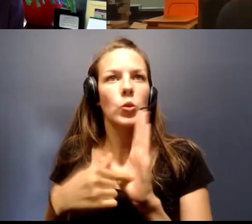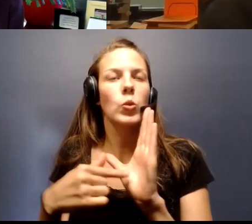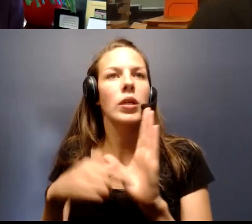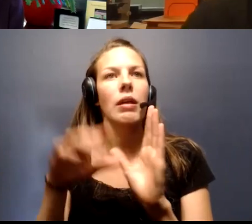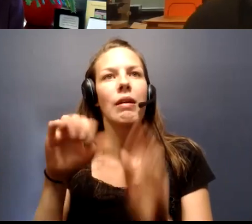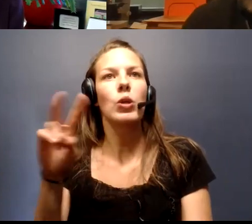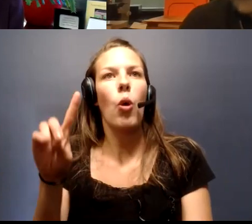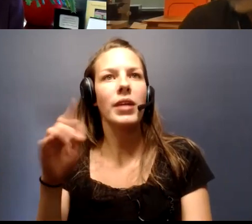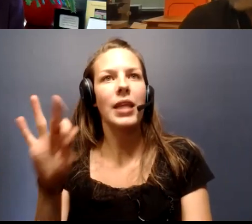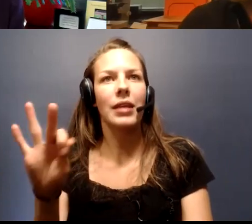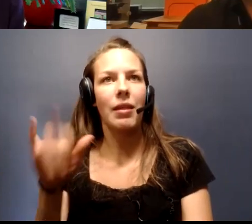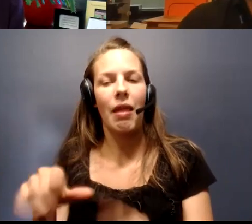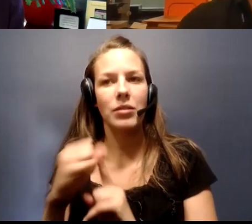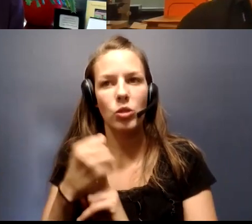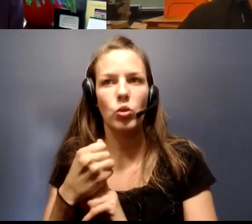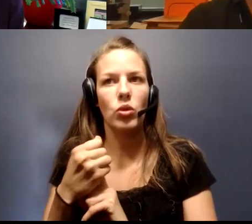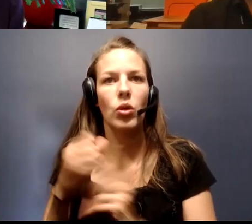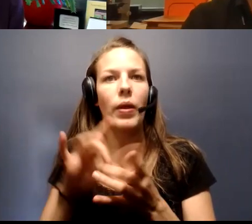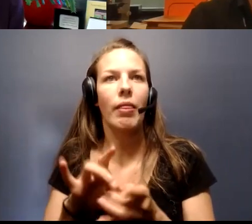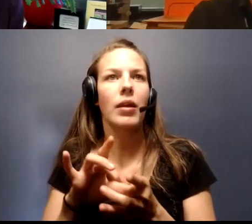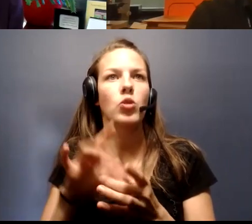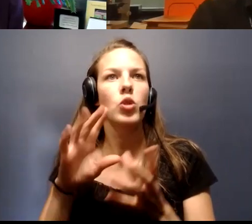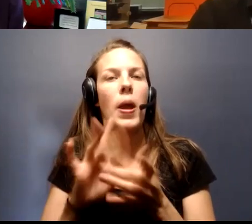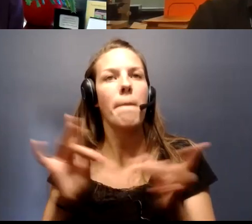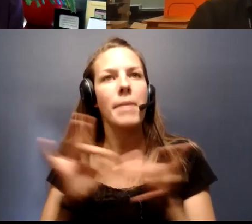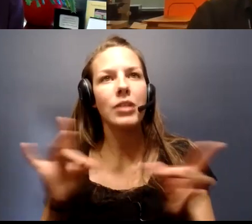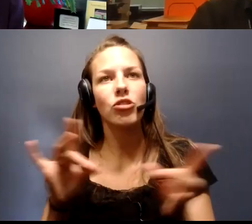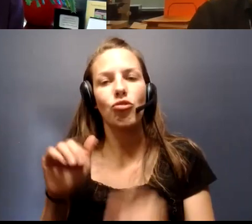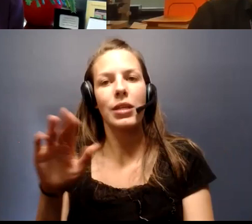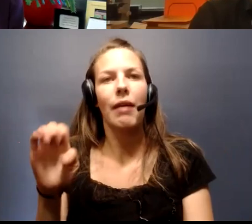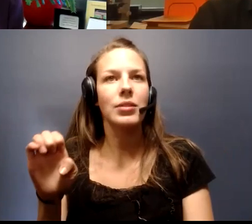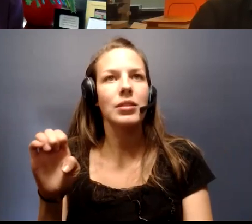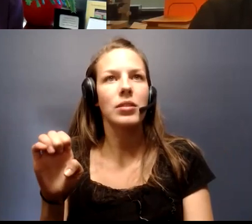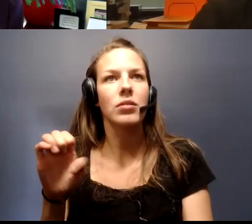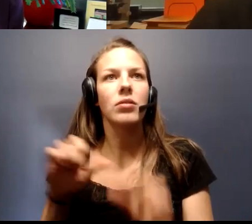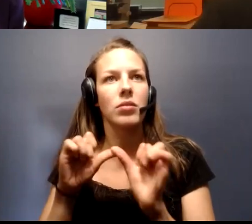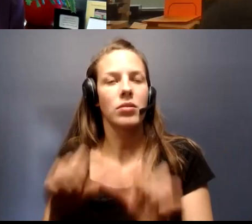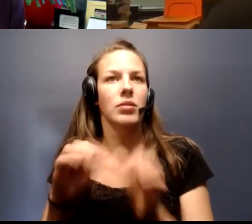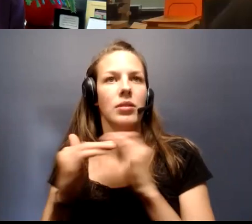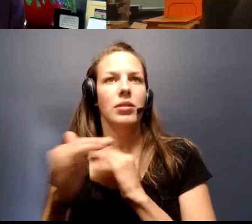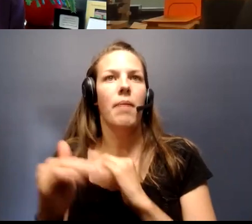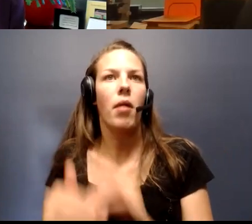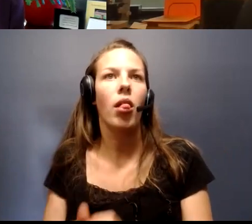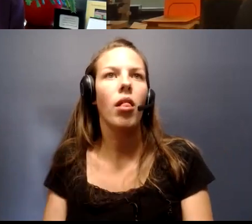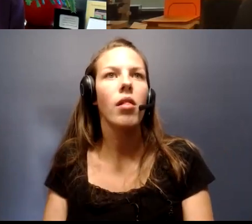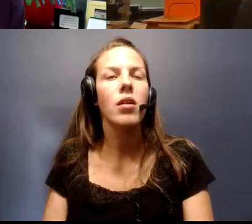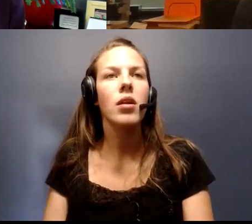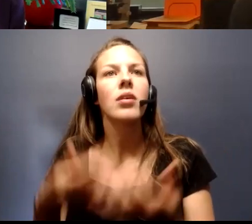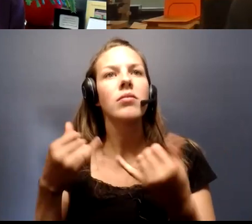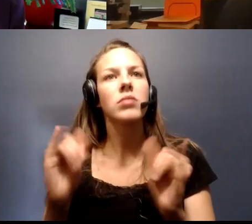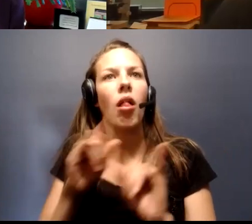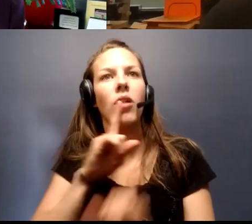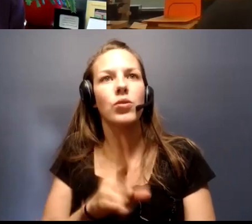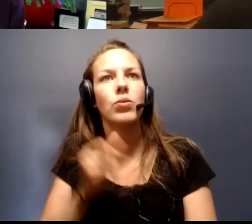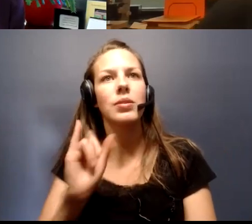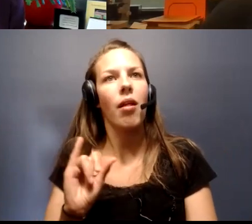-19 situation in regards to messages and cases was remaining stable. While this is still true, we